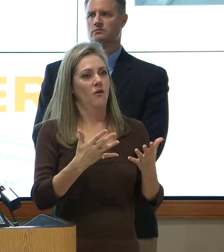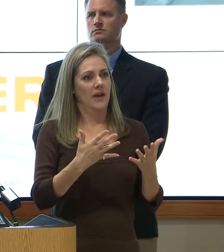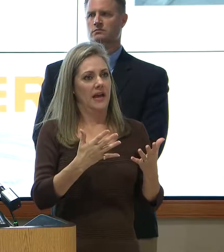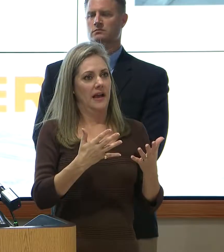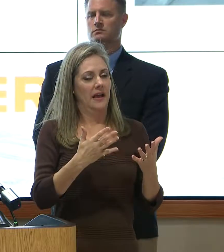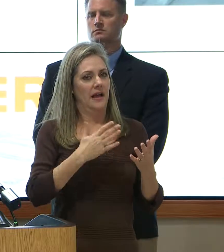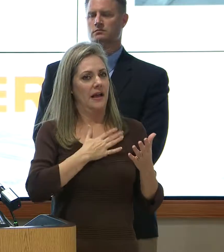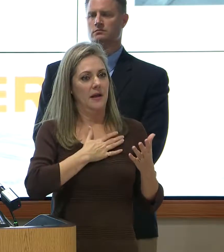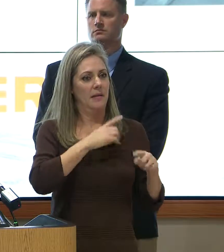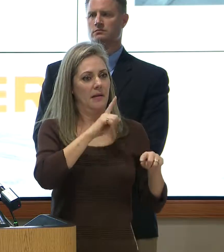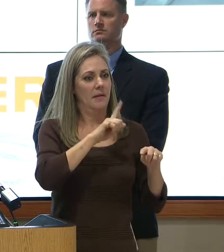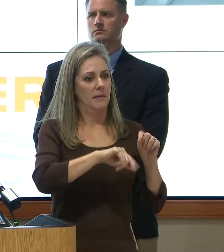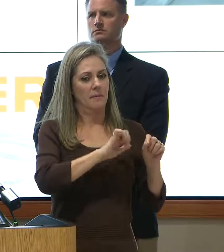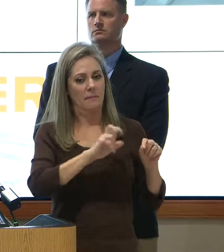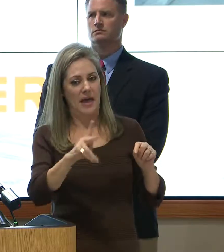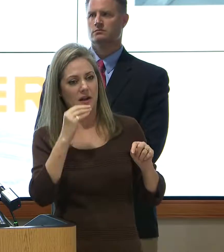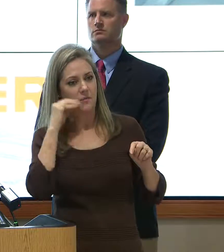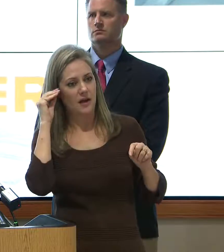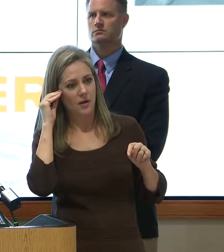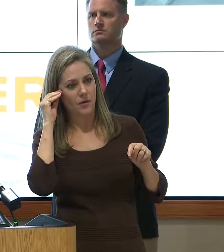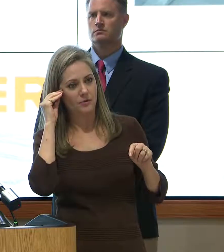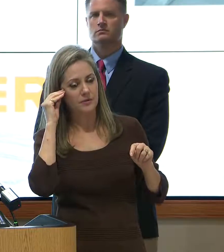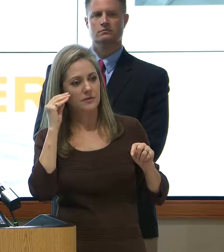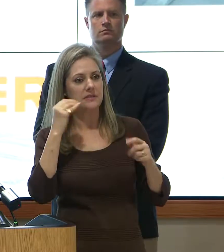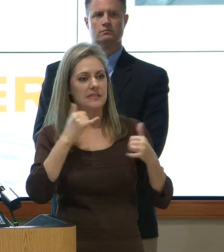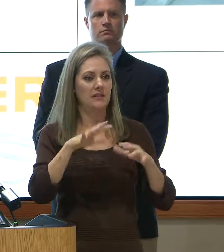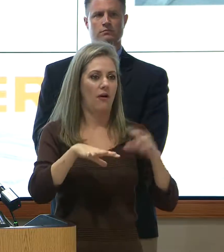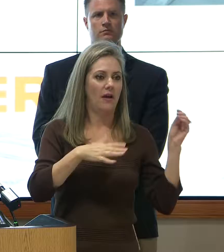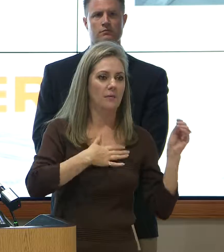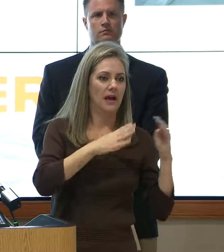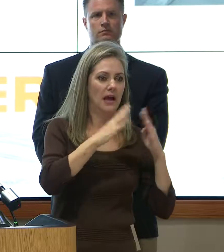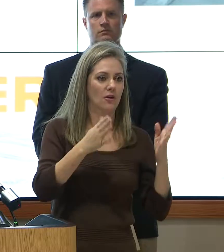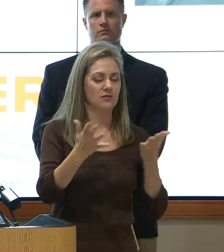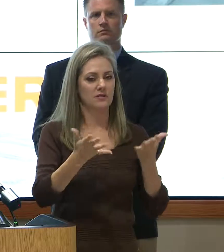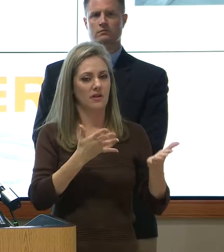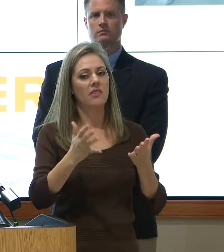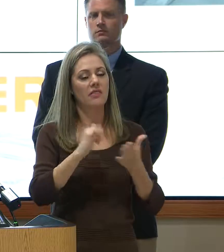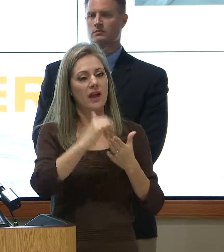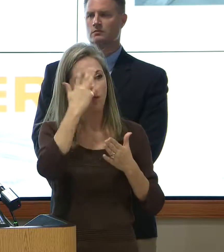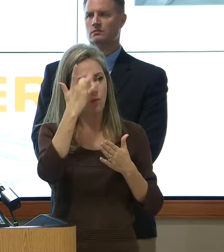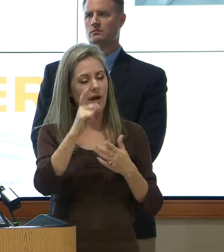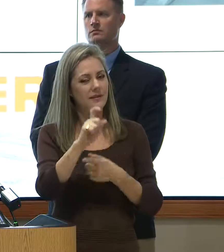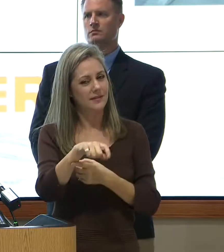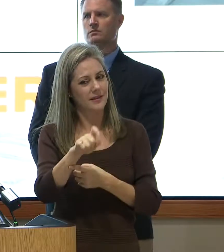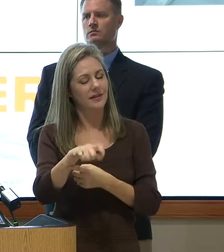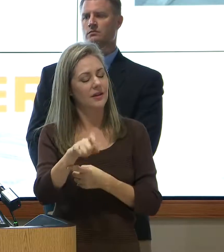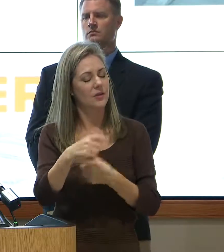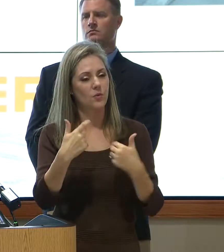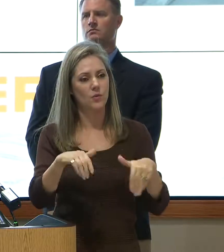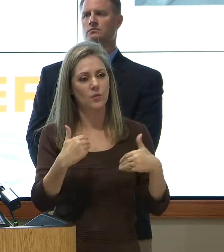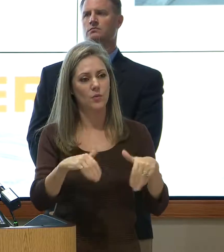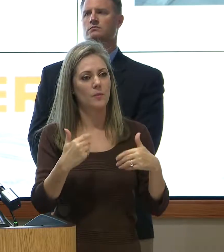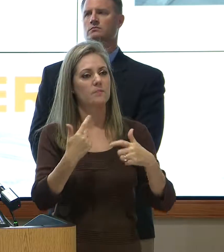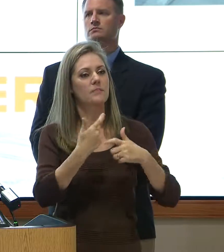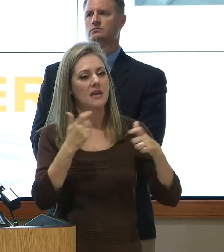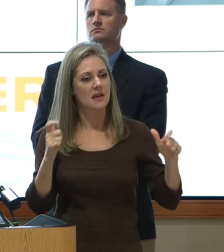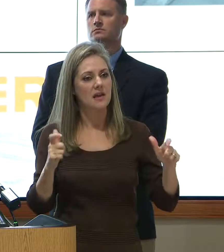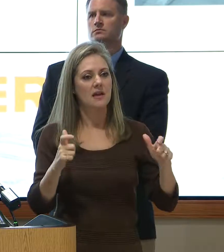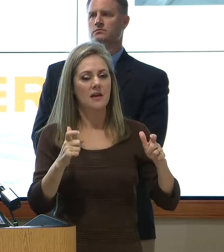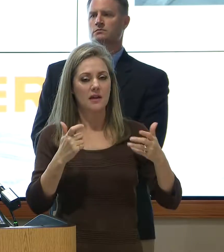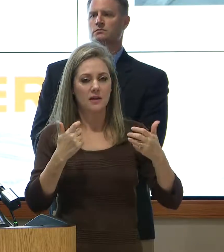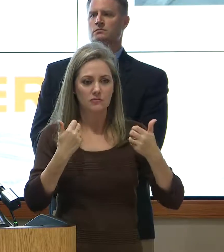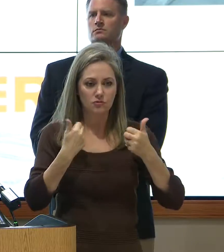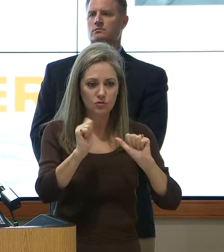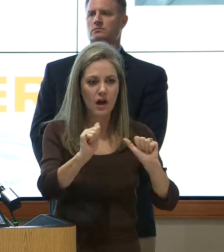back into their house and being out of their house. And so that's why the need – you know, there's this big push initially to get in there and help